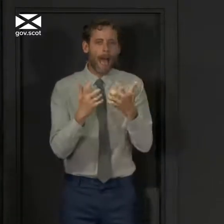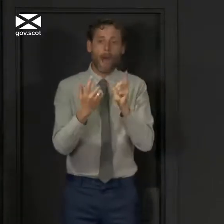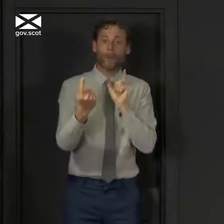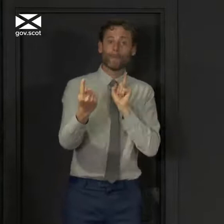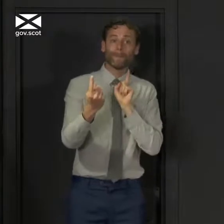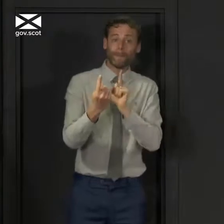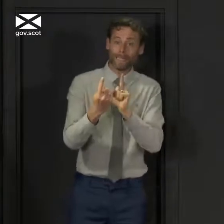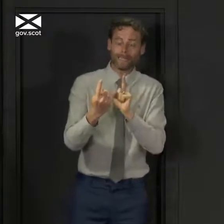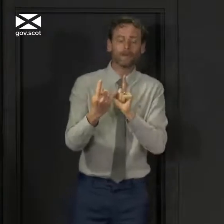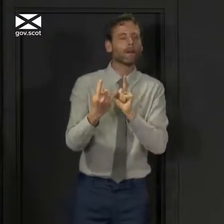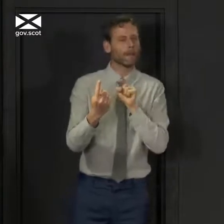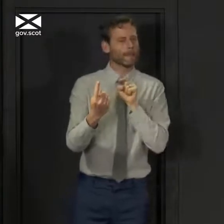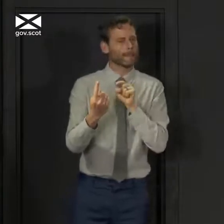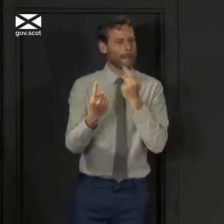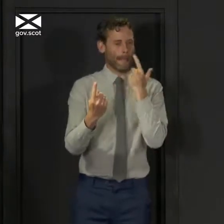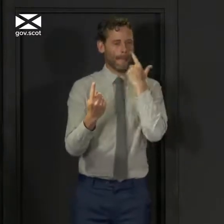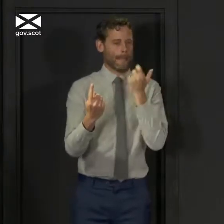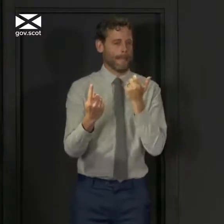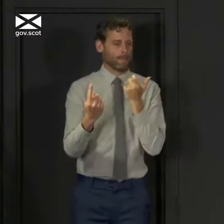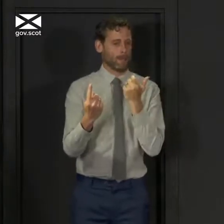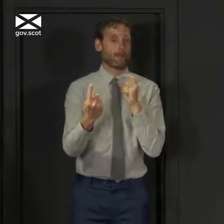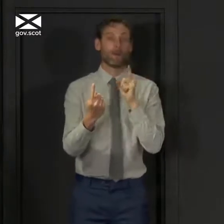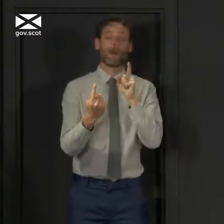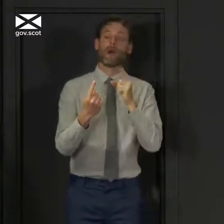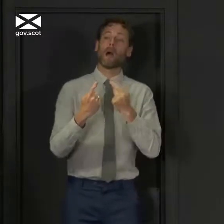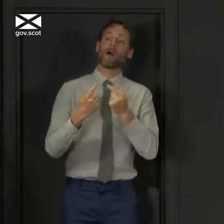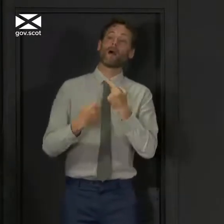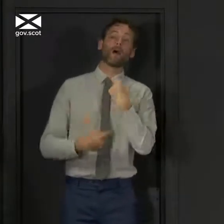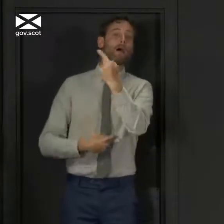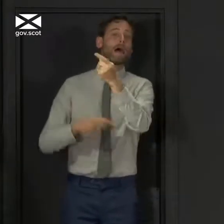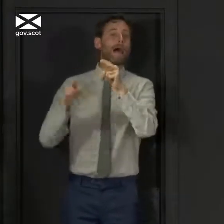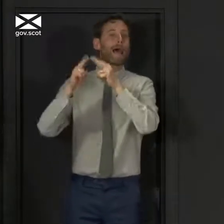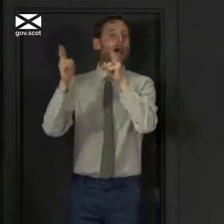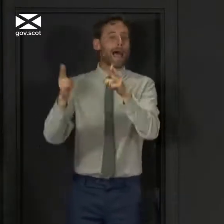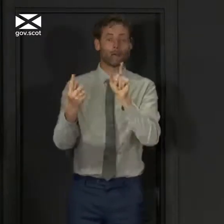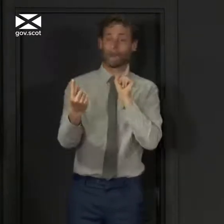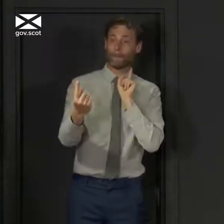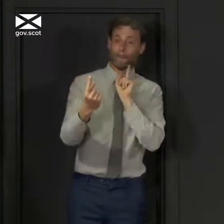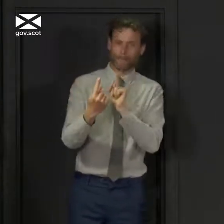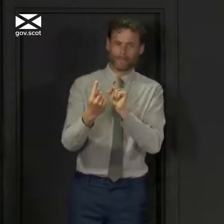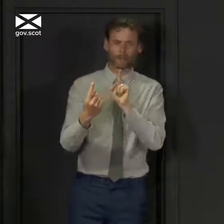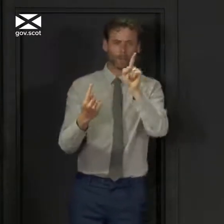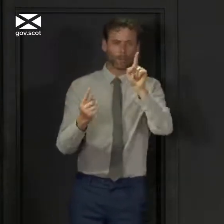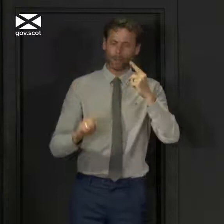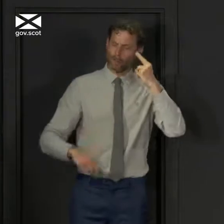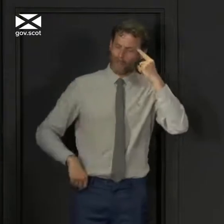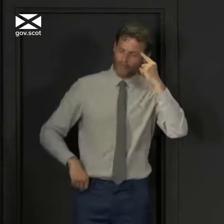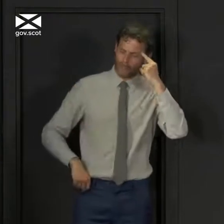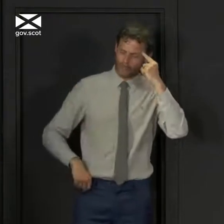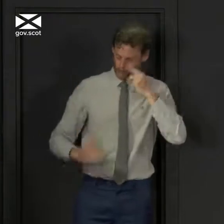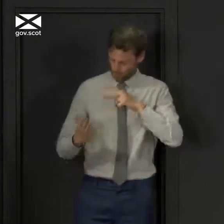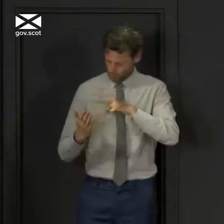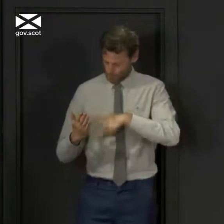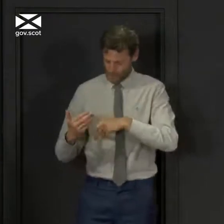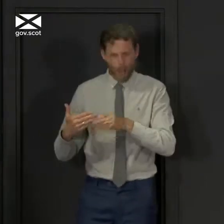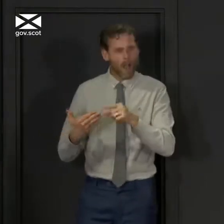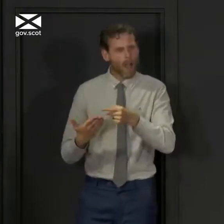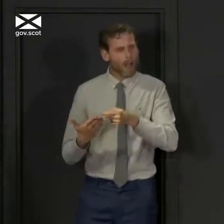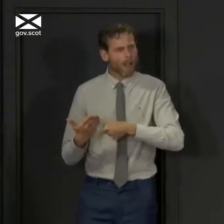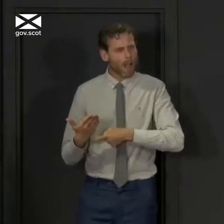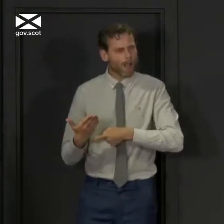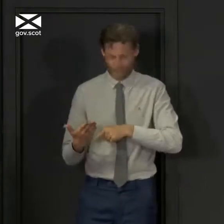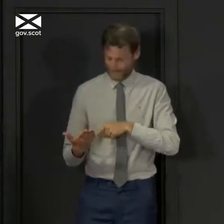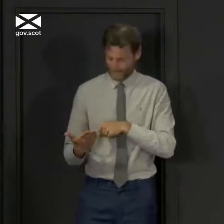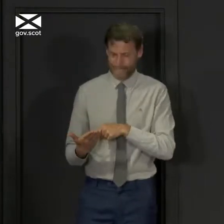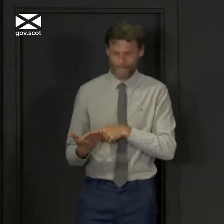vital. Before you meet up with people from another household, you should stop, think, read the guidance, and make sure